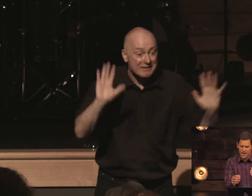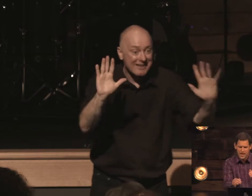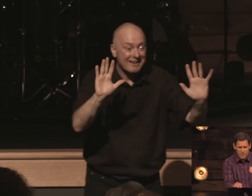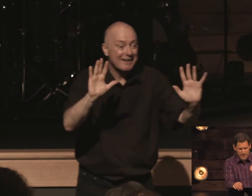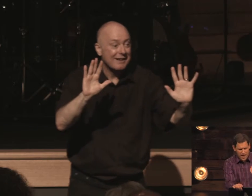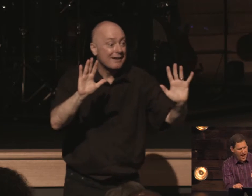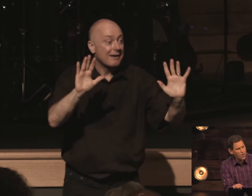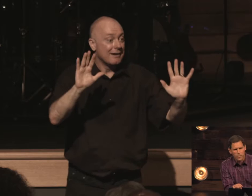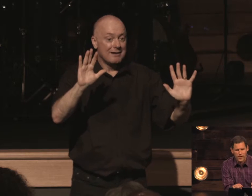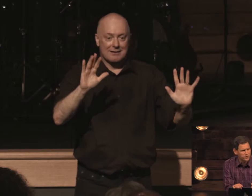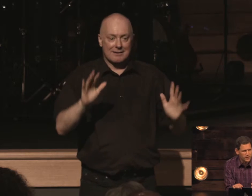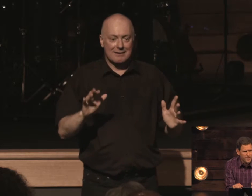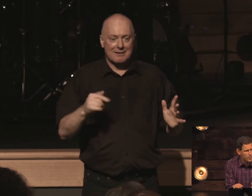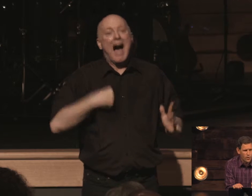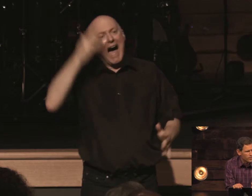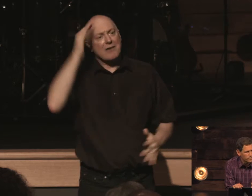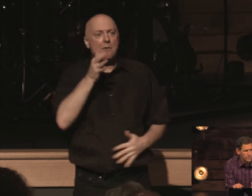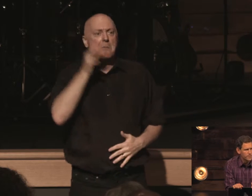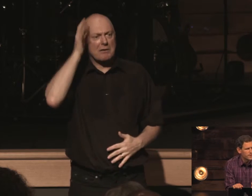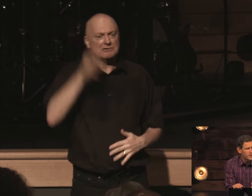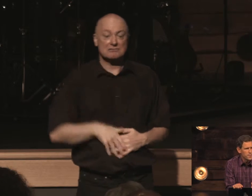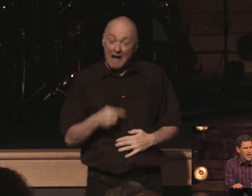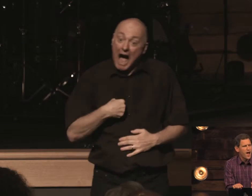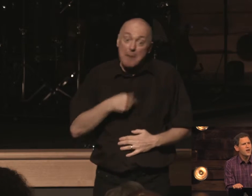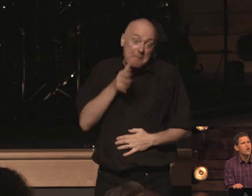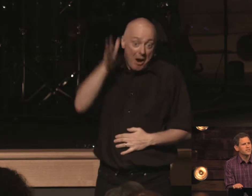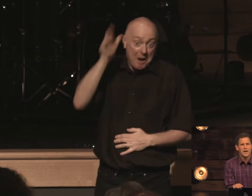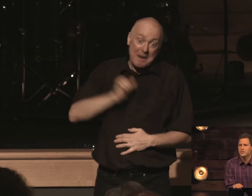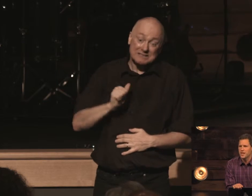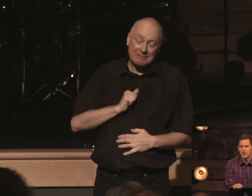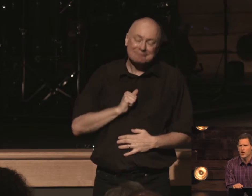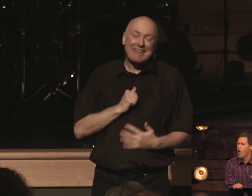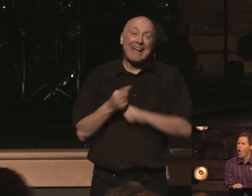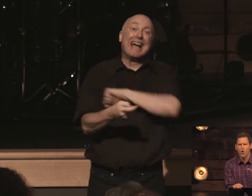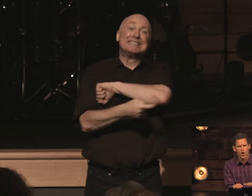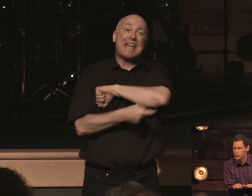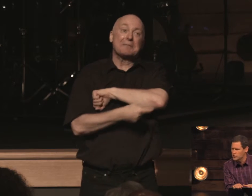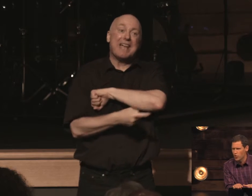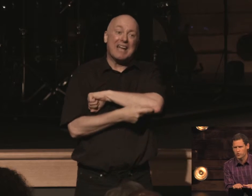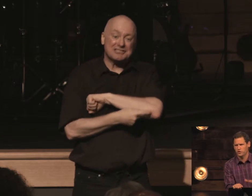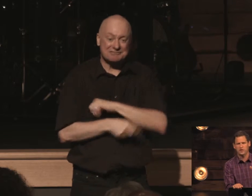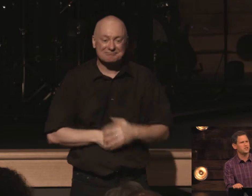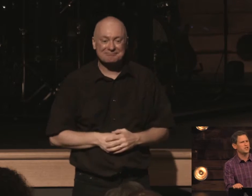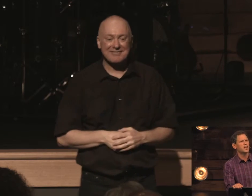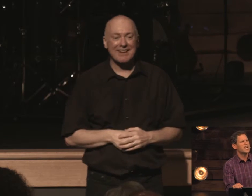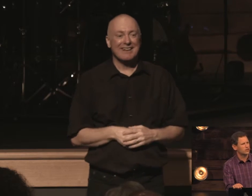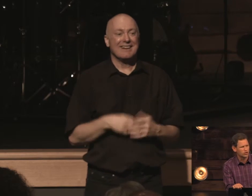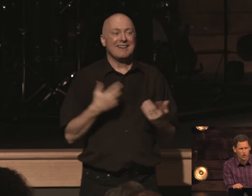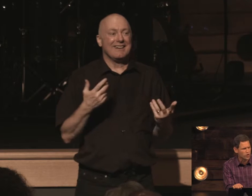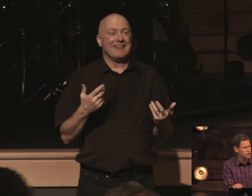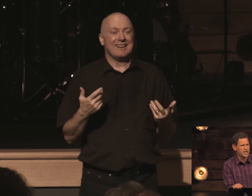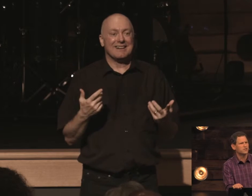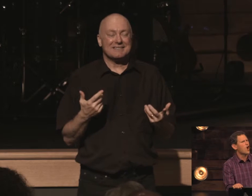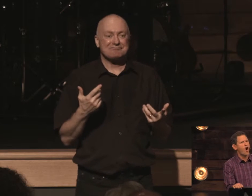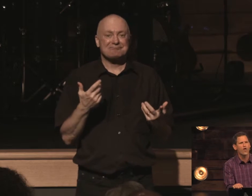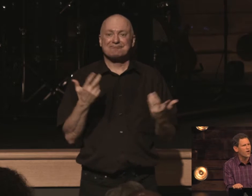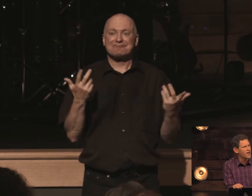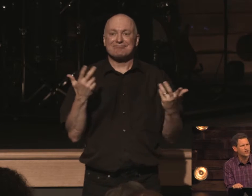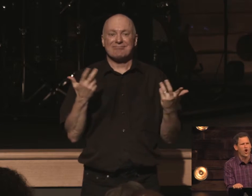again i i know what parents are like because i'm one of them and i know the temptation all our resources into these external things all our energy